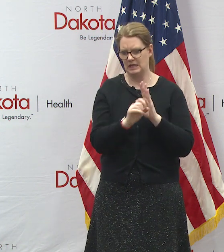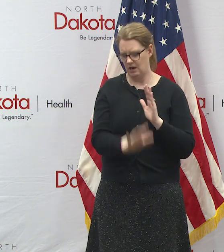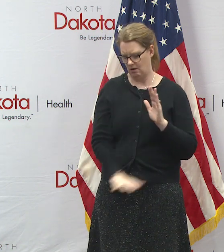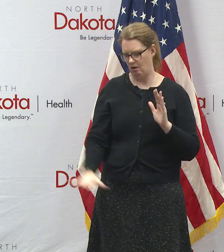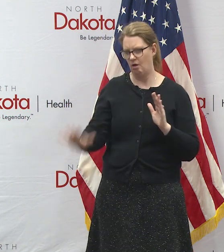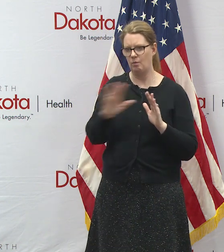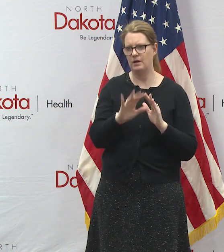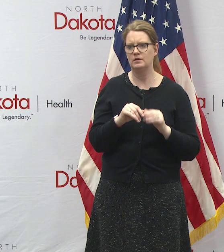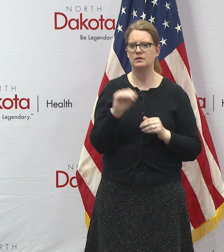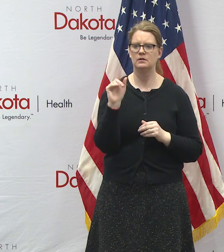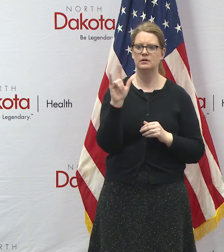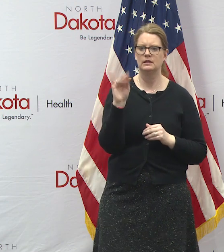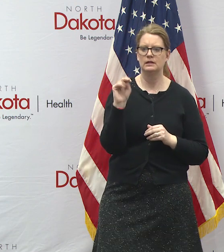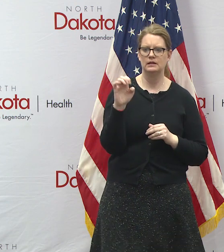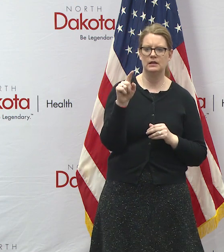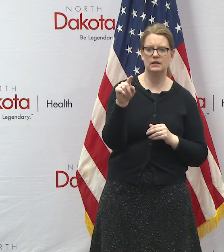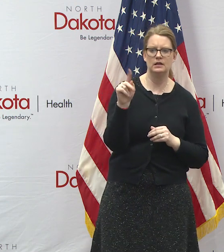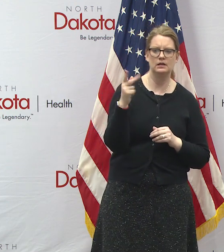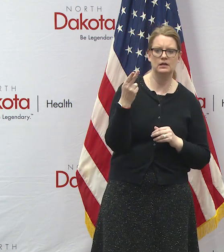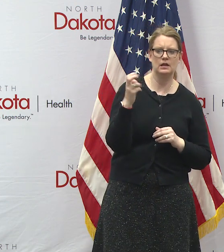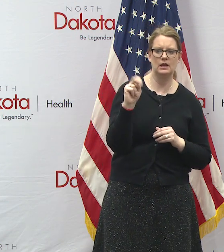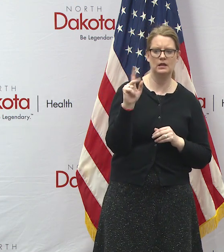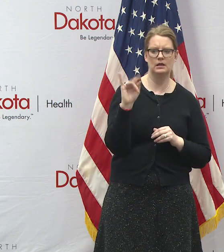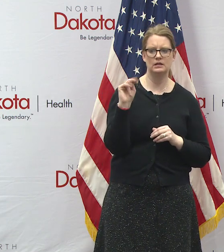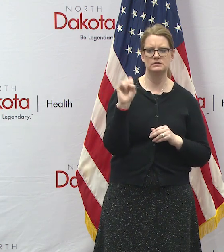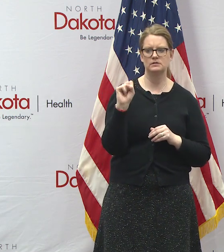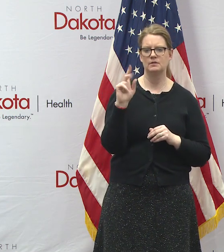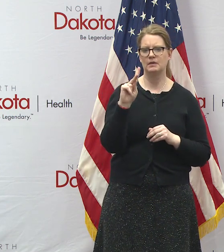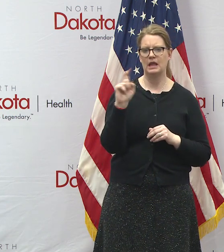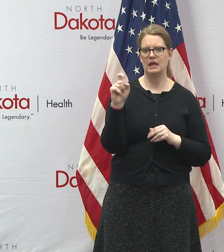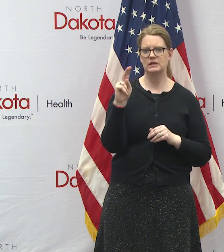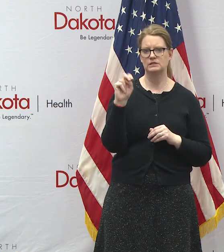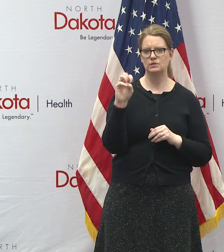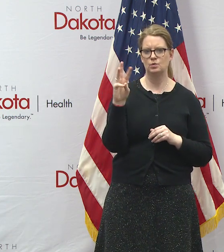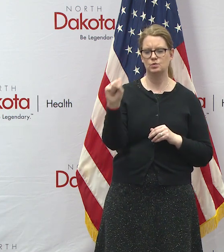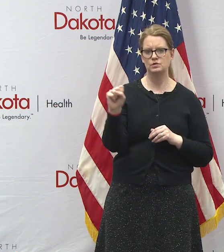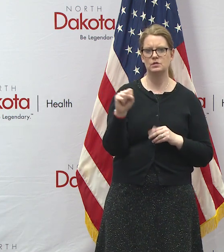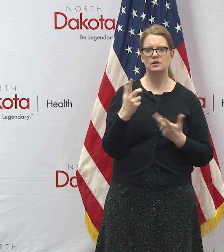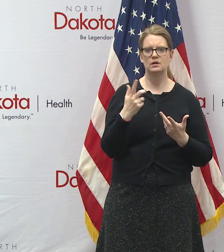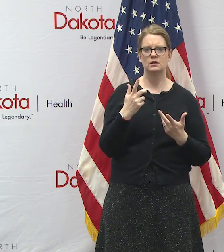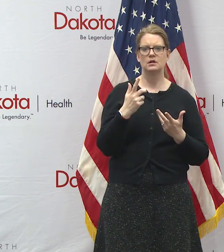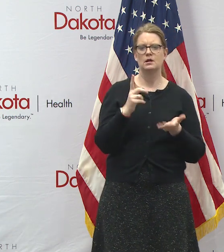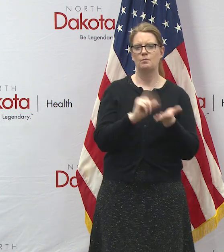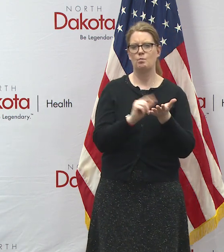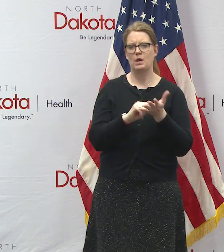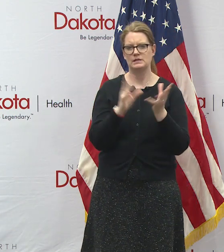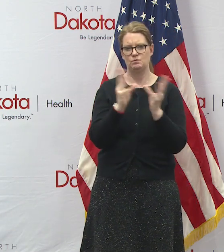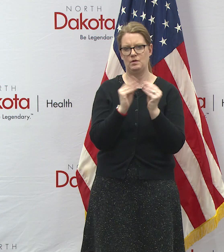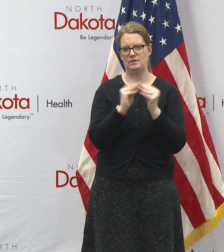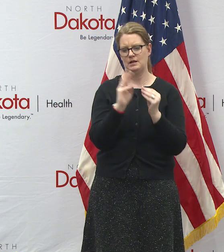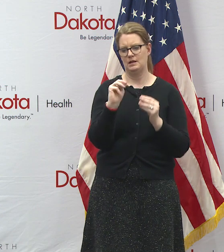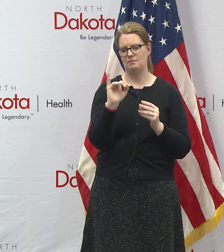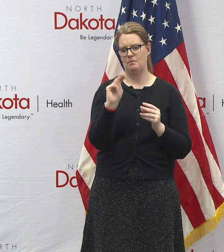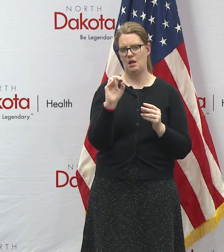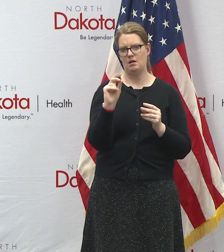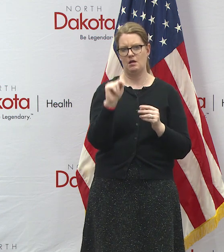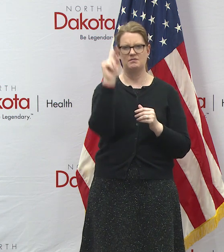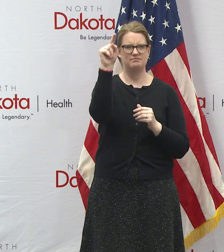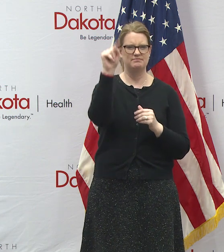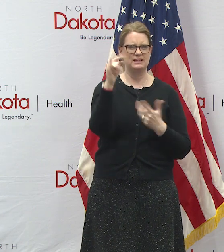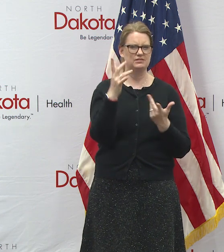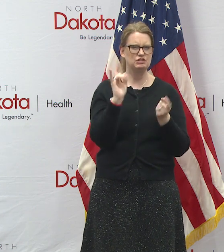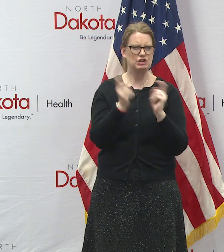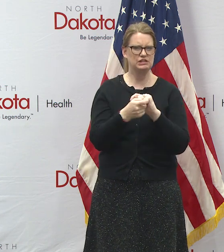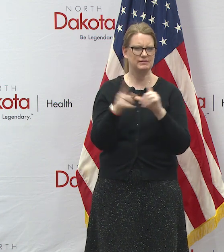question uh from lane hinkins of kx news uh was uh press briefing in minot minot indicated they were changing some